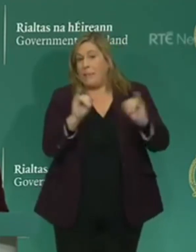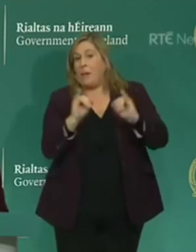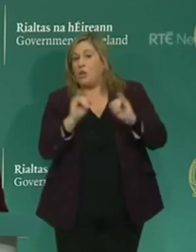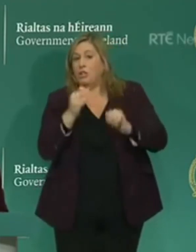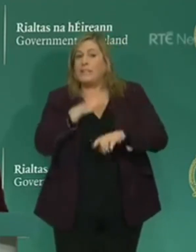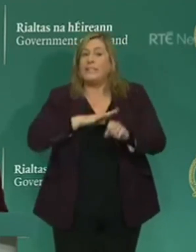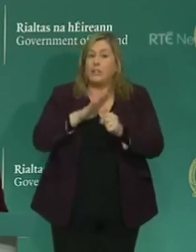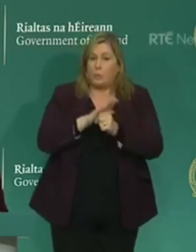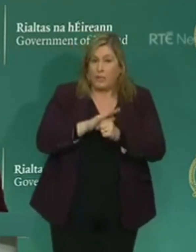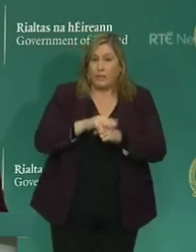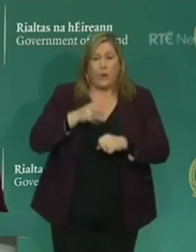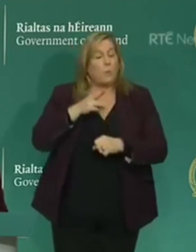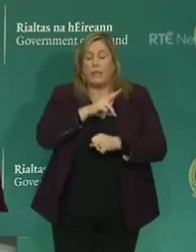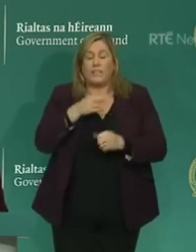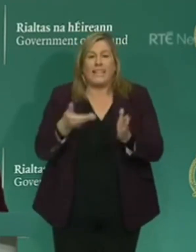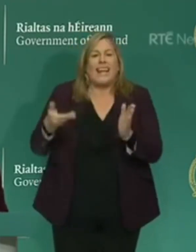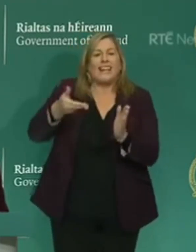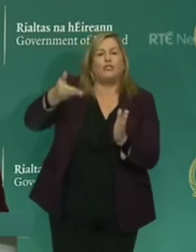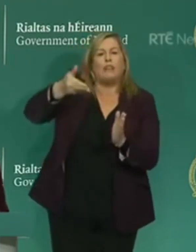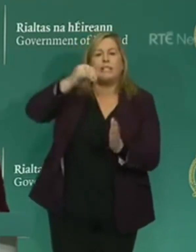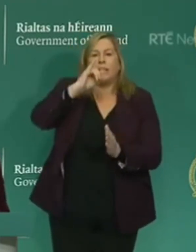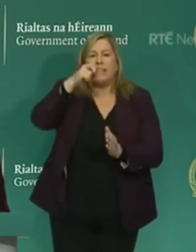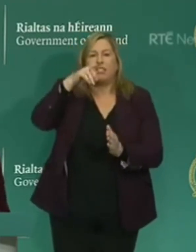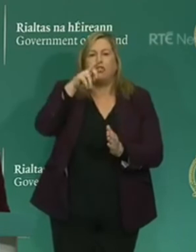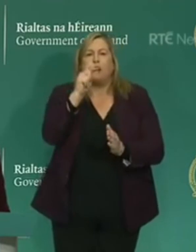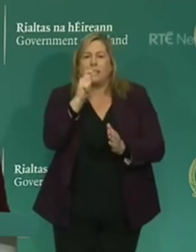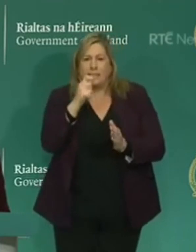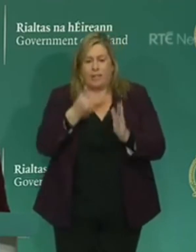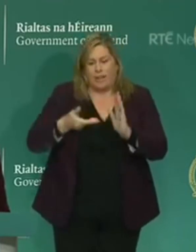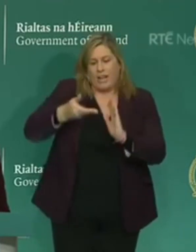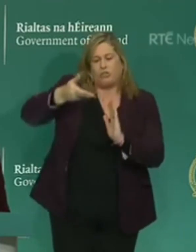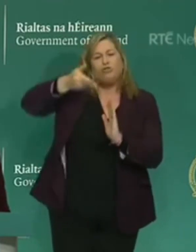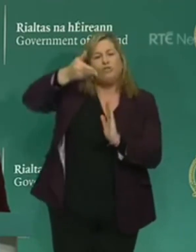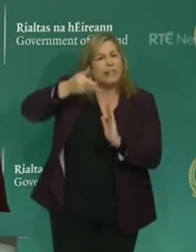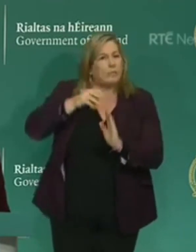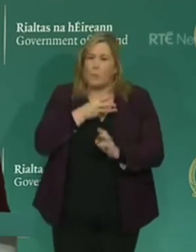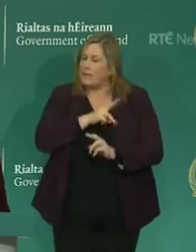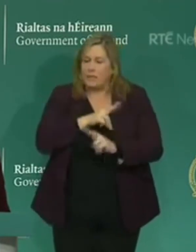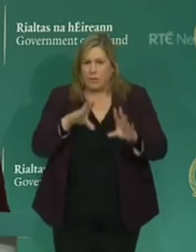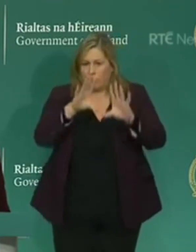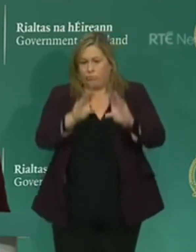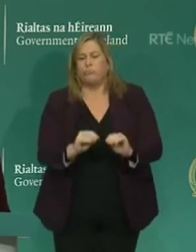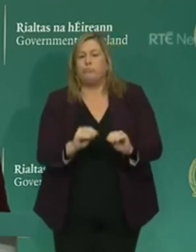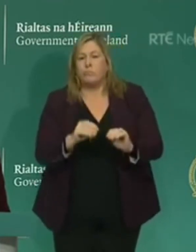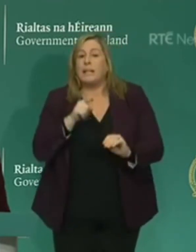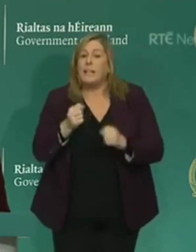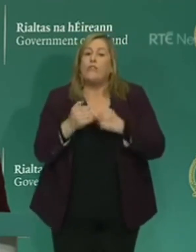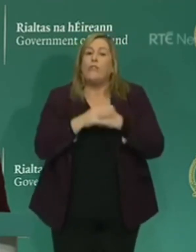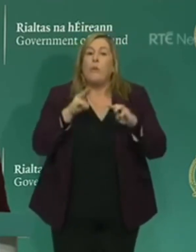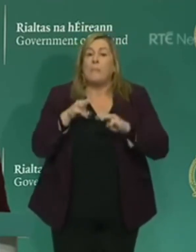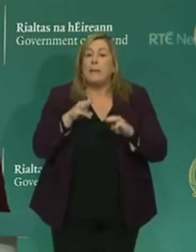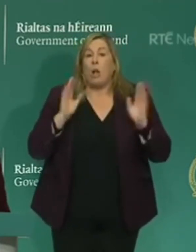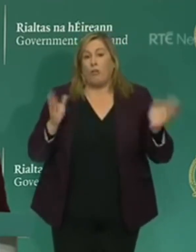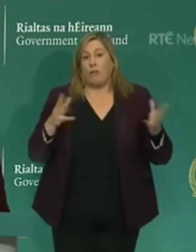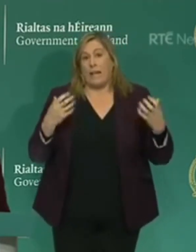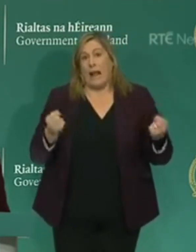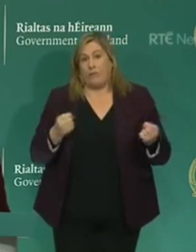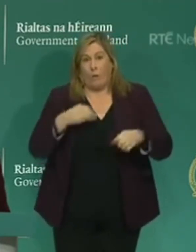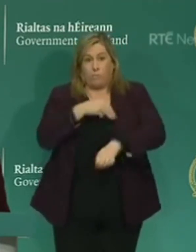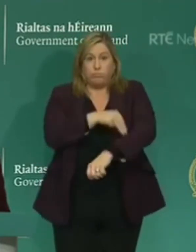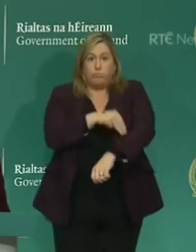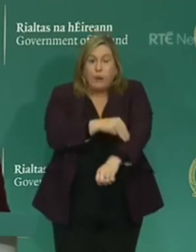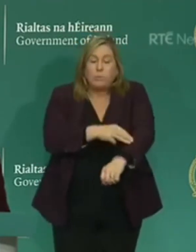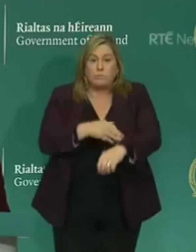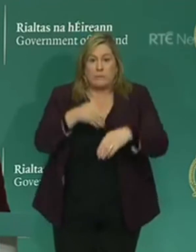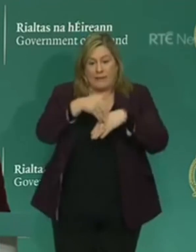are not charged interest for the period of the break. This break is available to those who have already faced mortgage difficulties due to